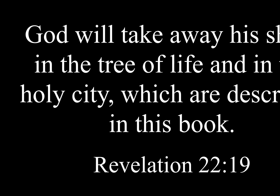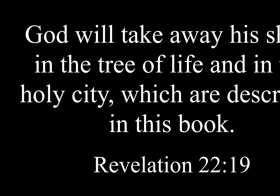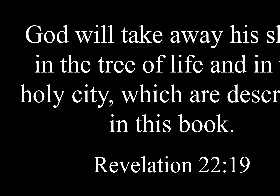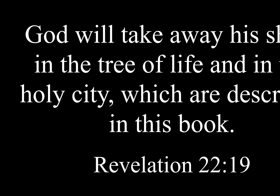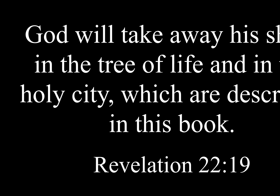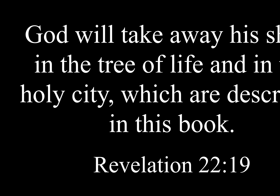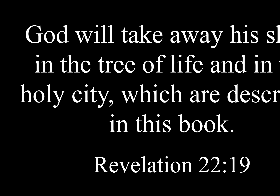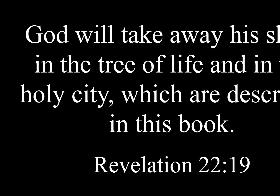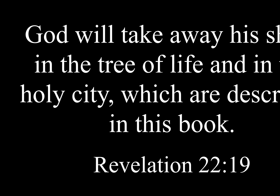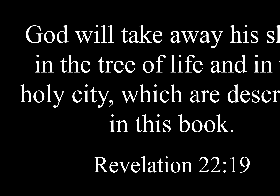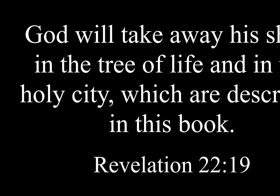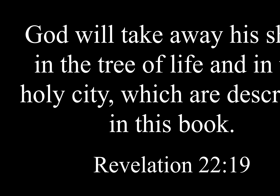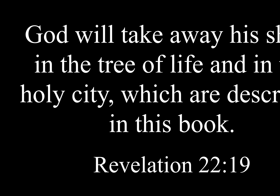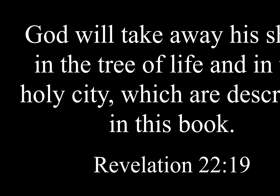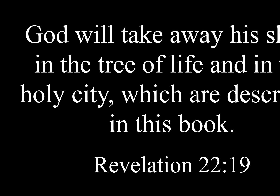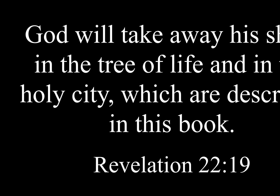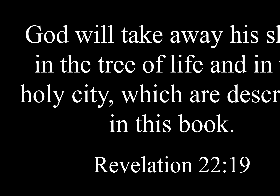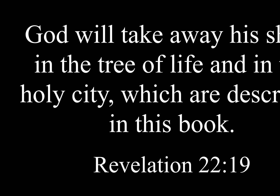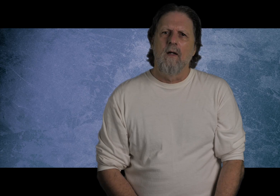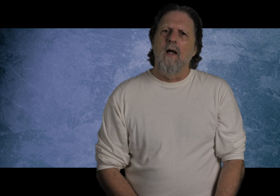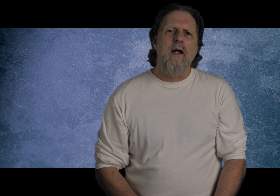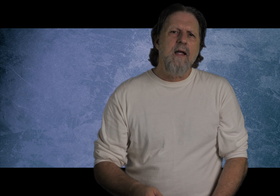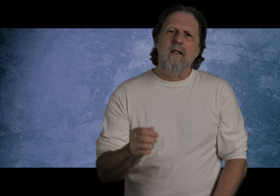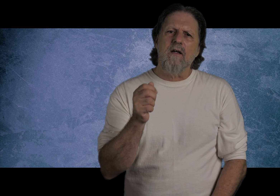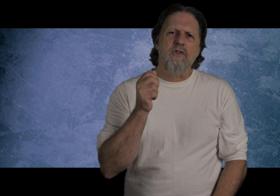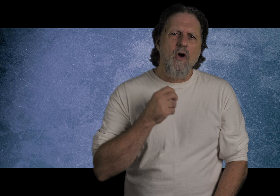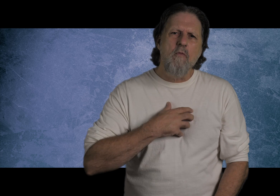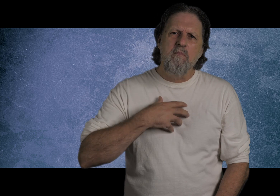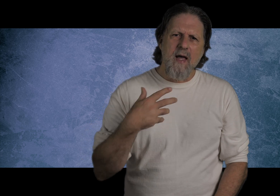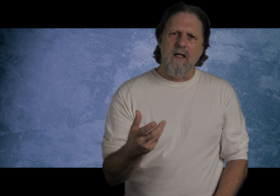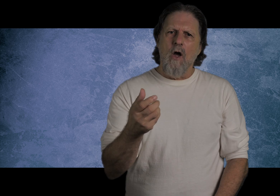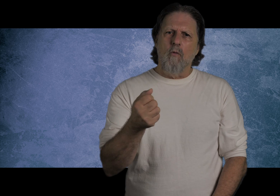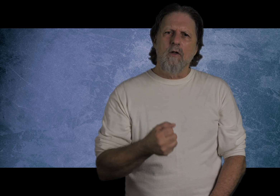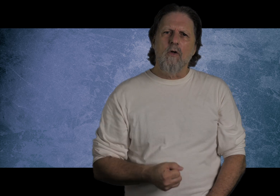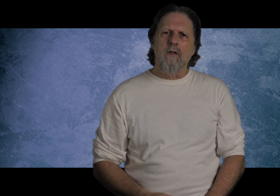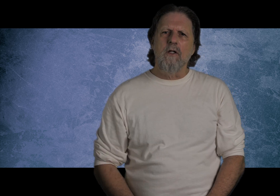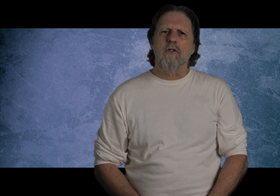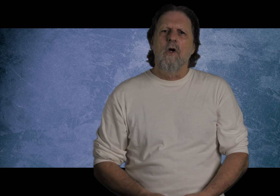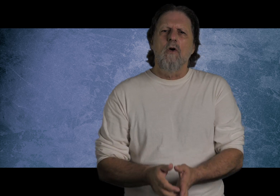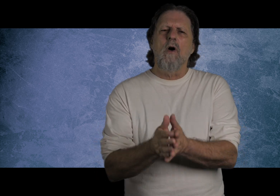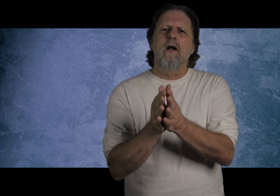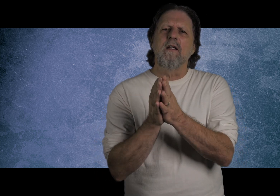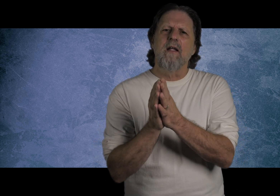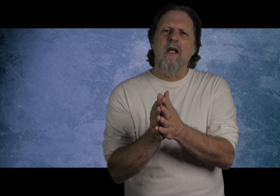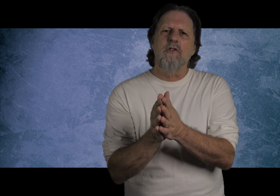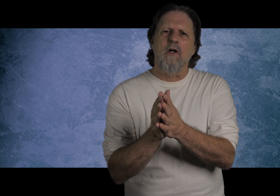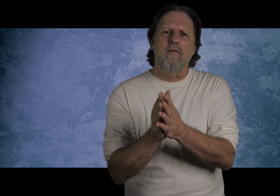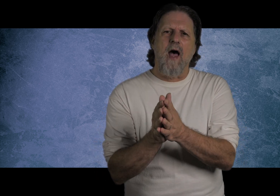holy city, which are described in this book. And I can think of so many well-known teachers who are in danger of that,